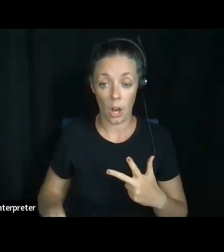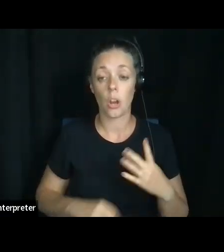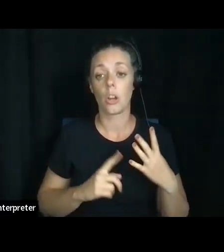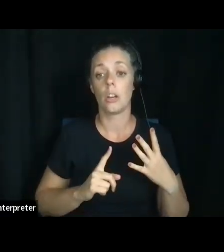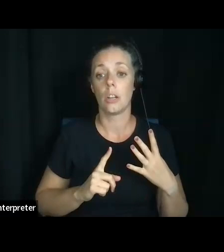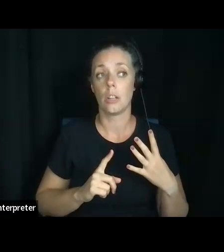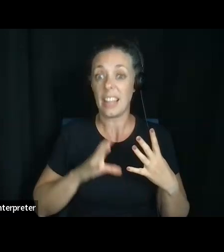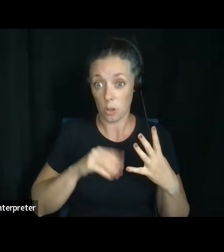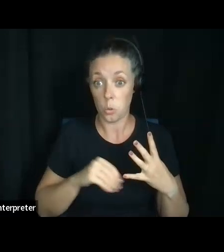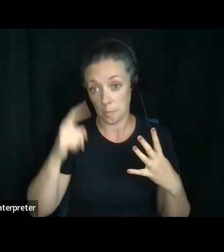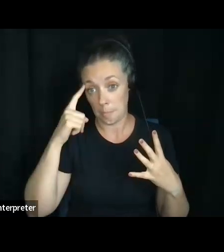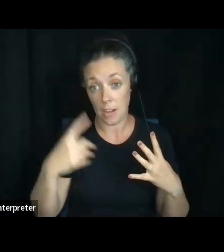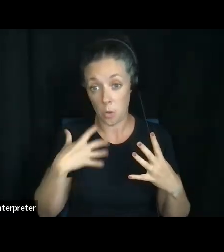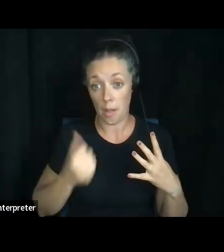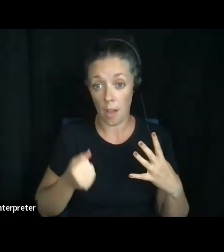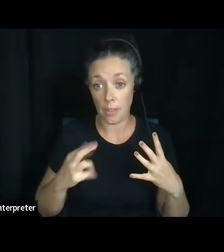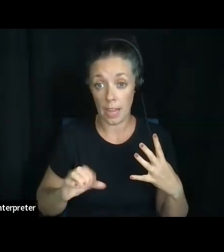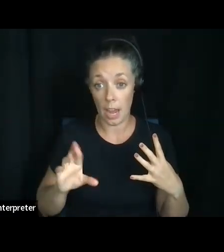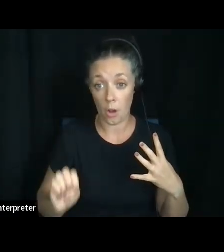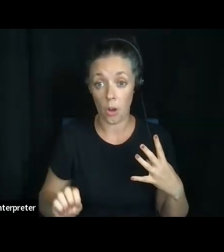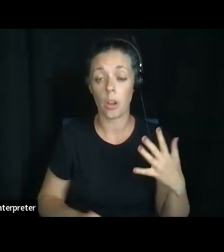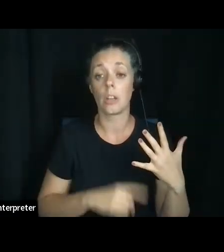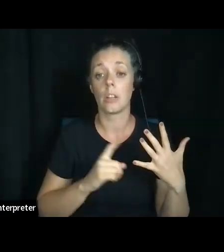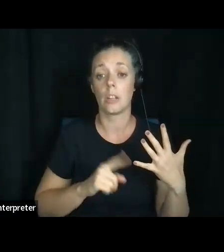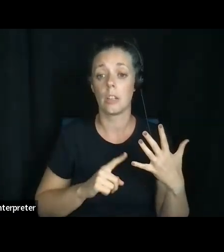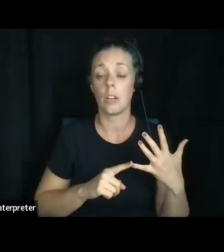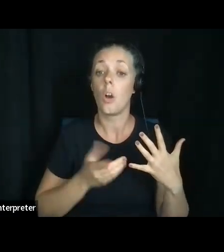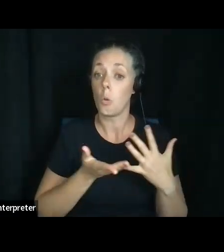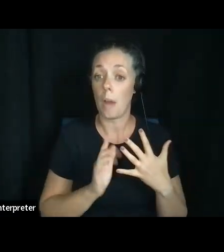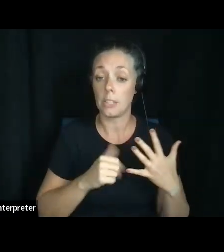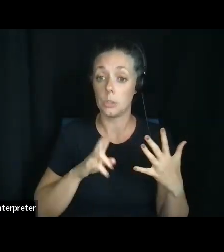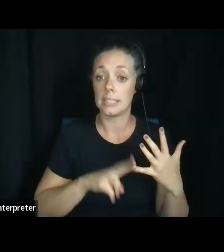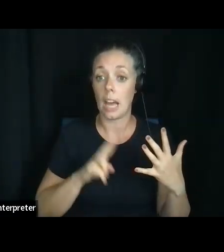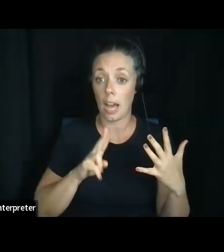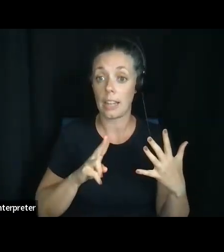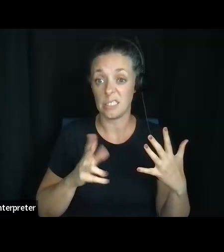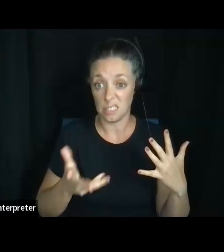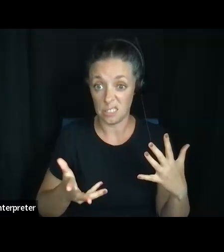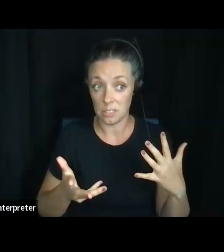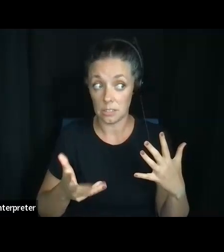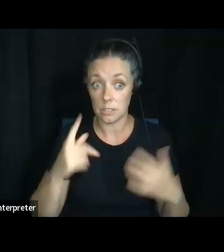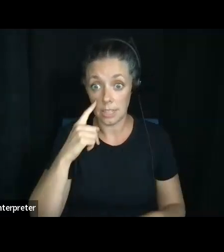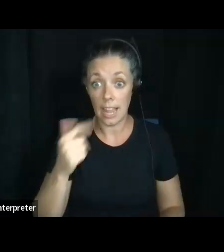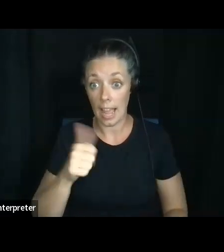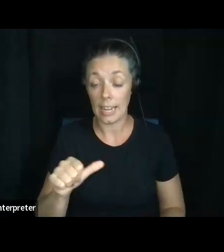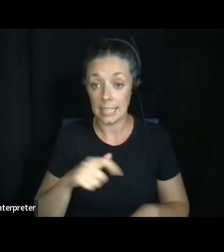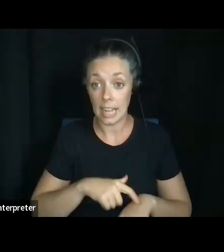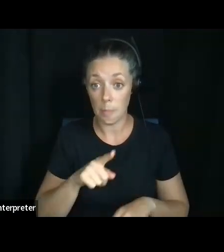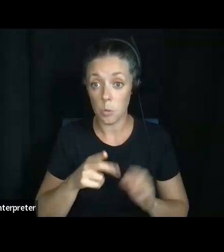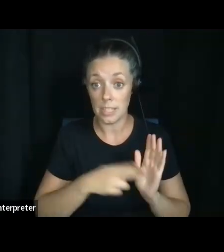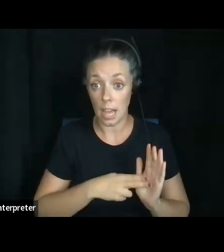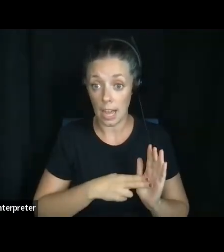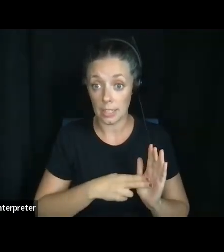including mental health care and, um, the right to sign a contract. Just think of it. Anytime you sign your name to something,